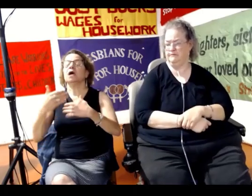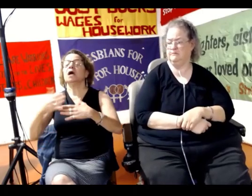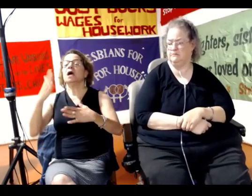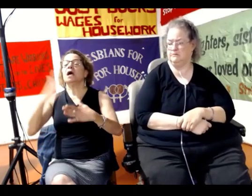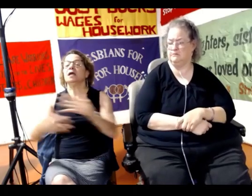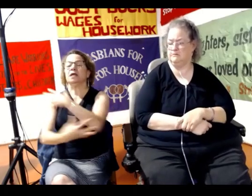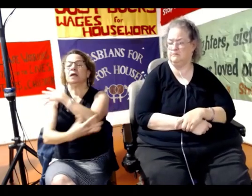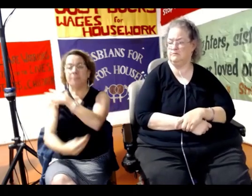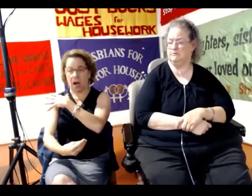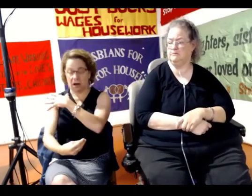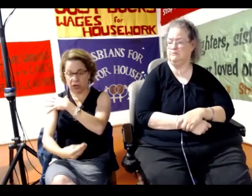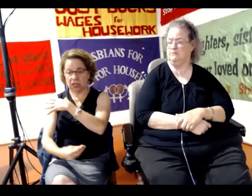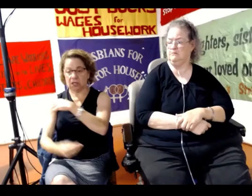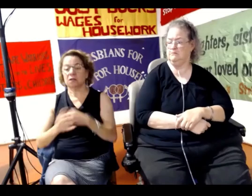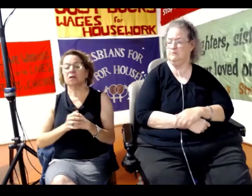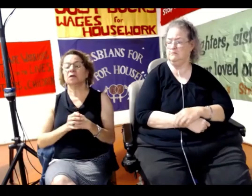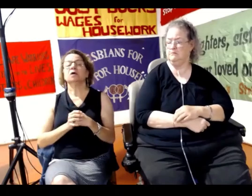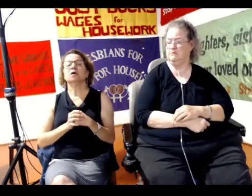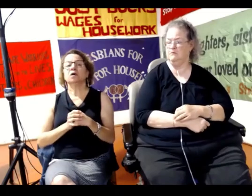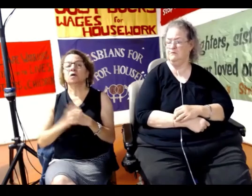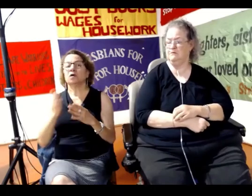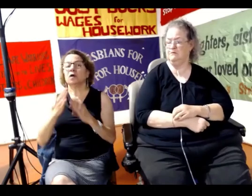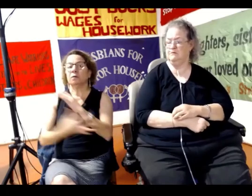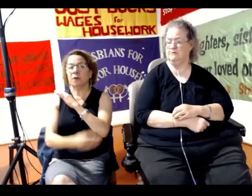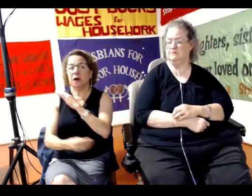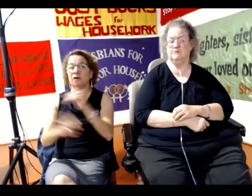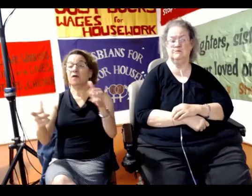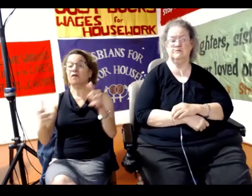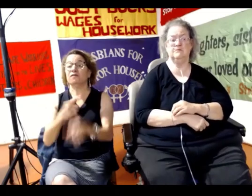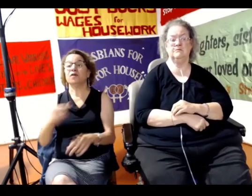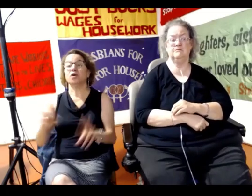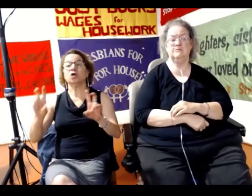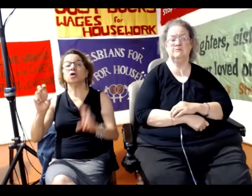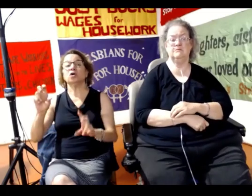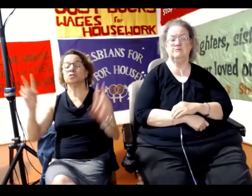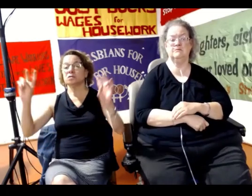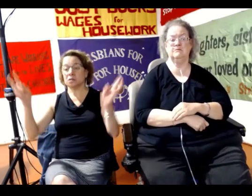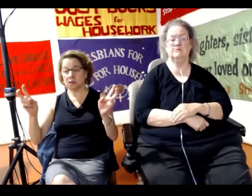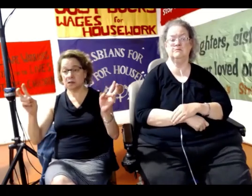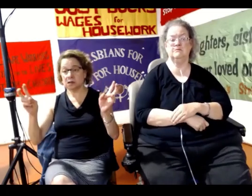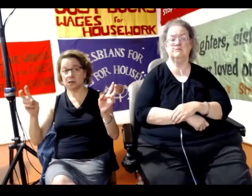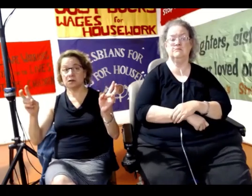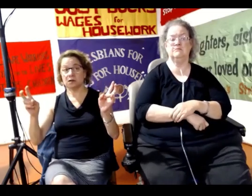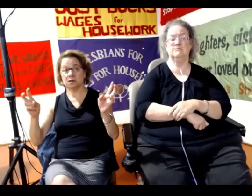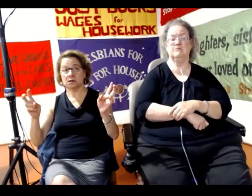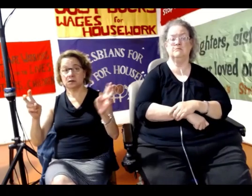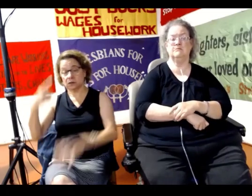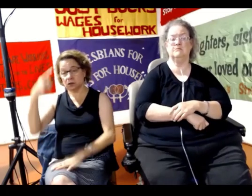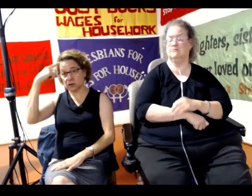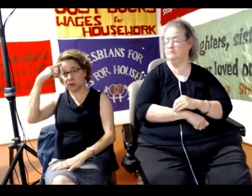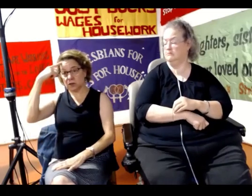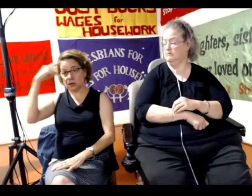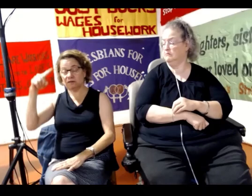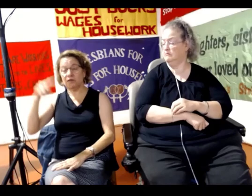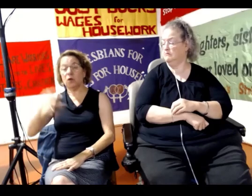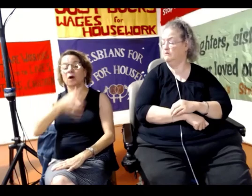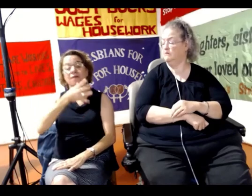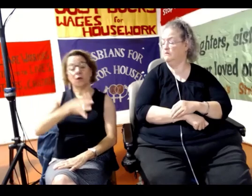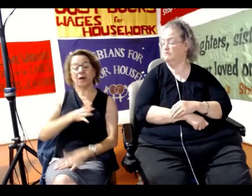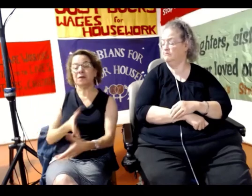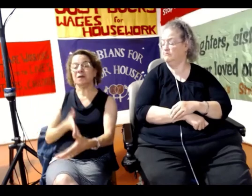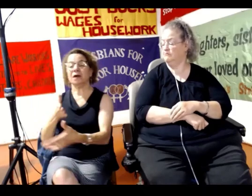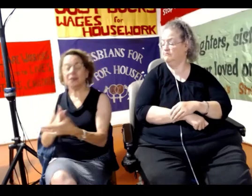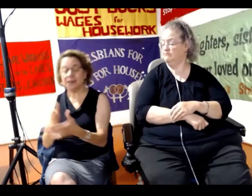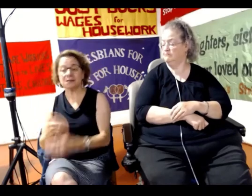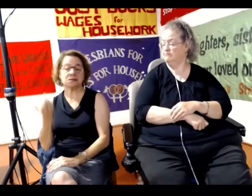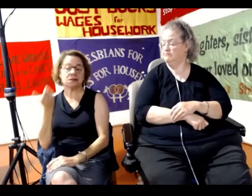promote prostitution, you know, our first slogan was that we are for prostitutes and against prostitution. But